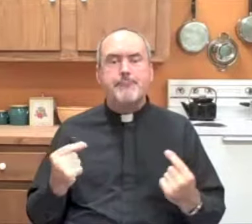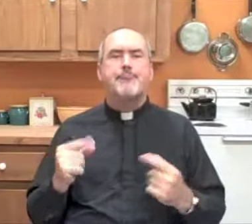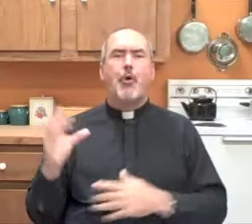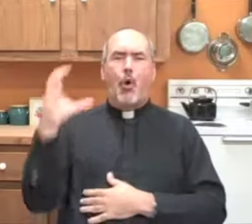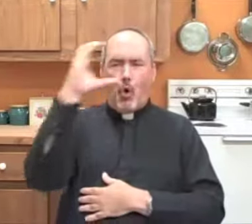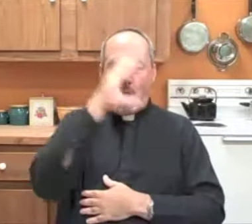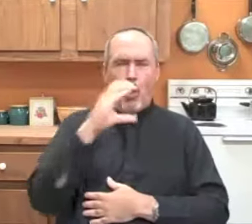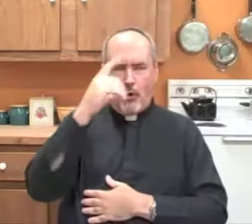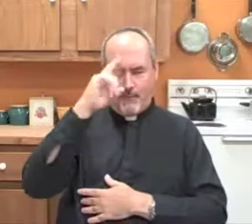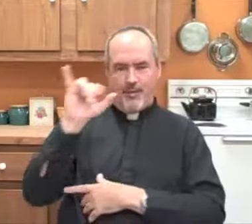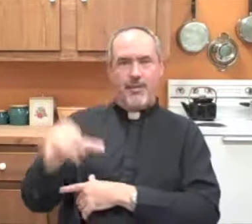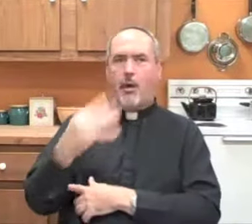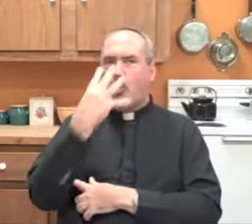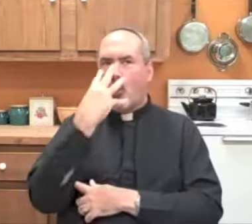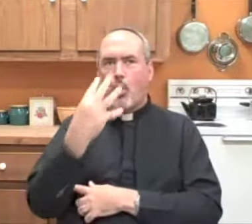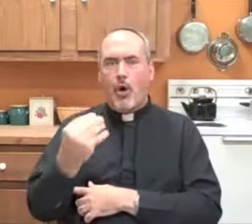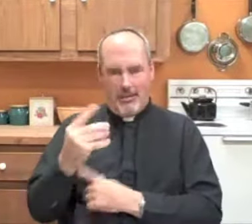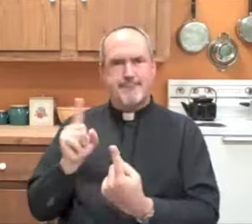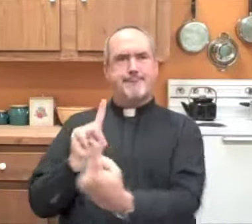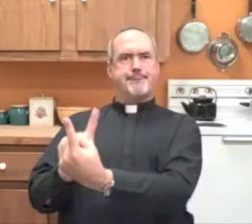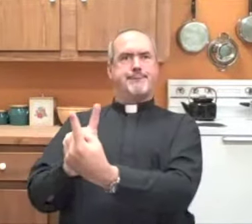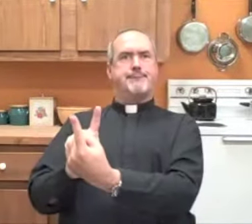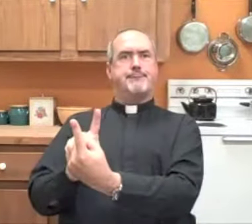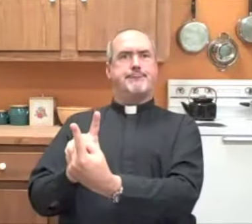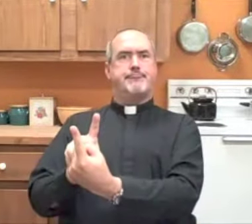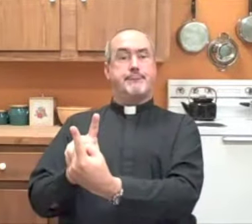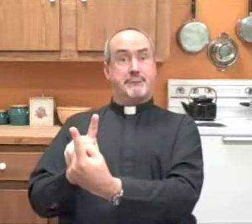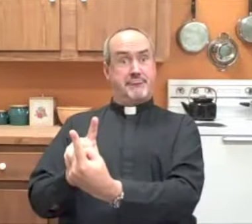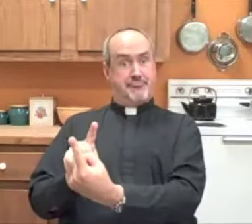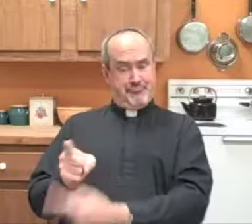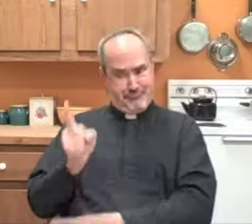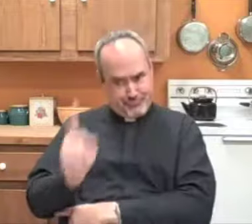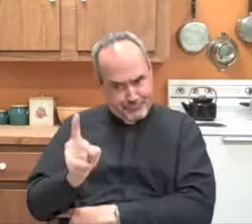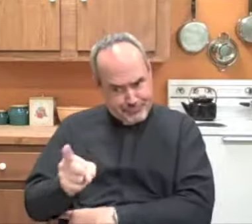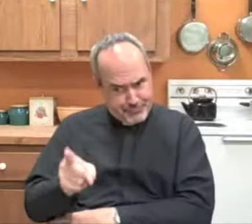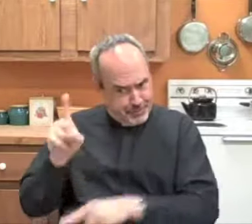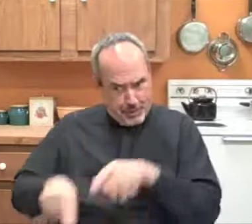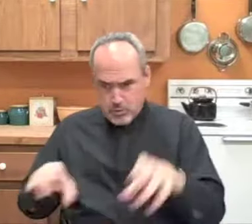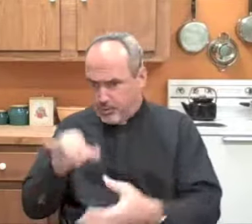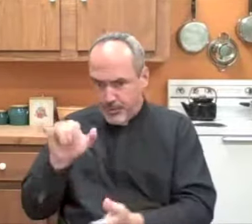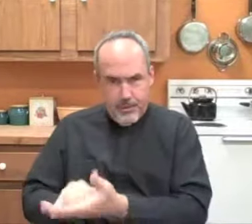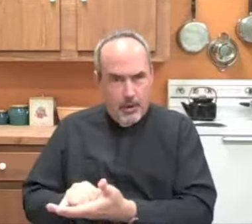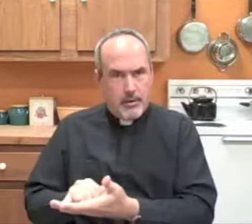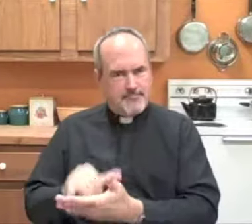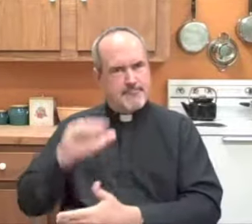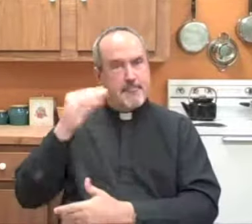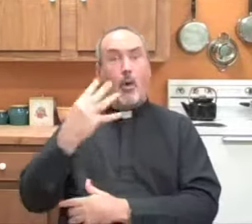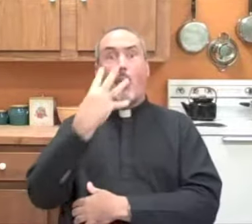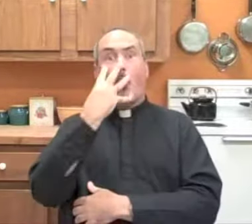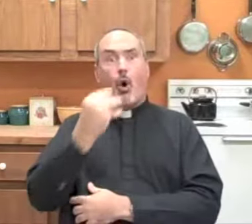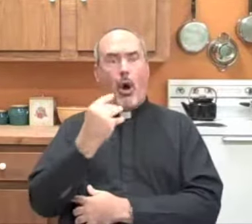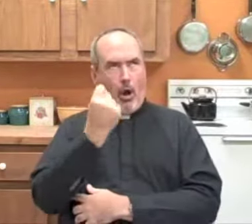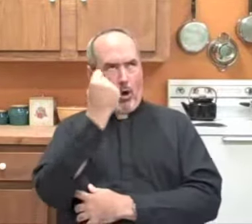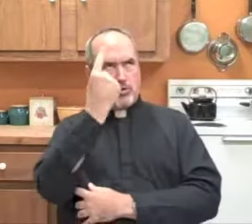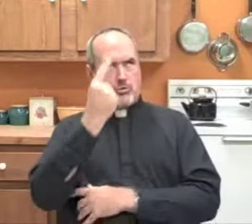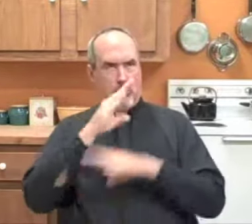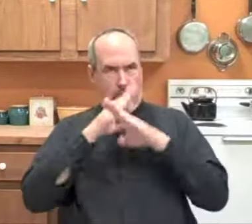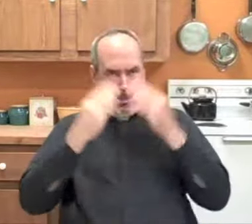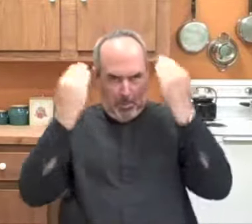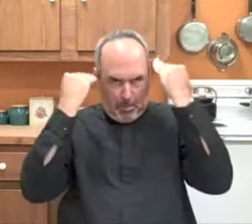village and he went on a quest looking for that wolf. And when he found him, he scolded him. And it seemed that the wolf